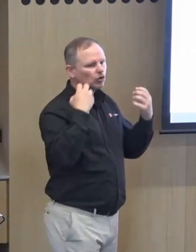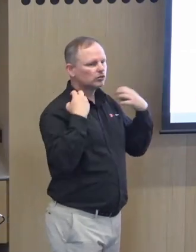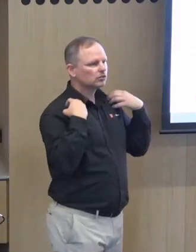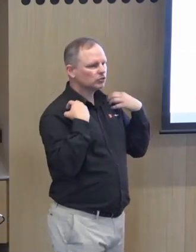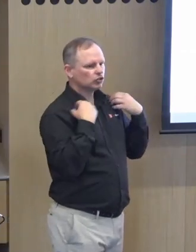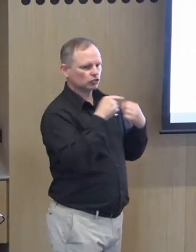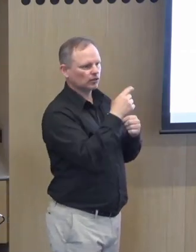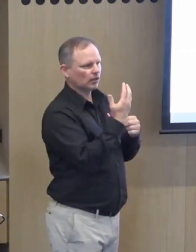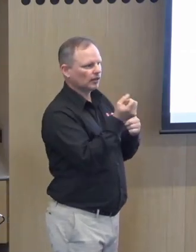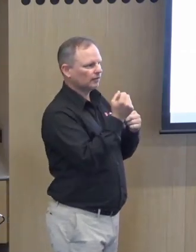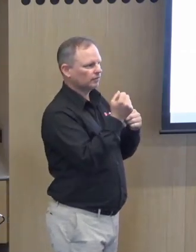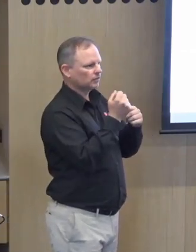spend some time responding.